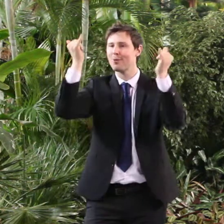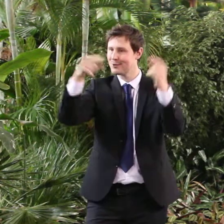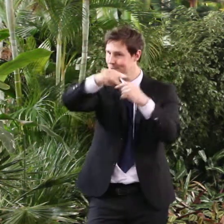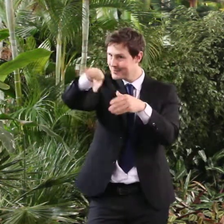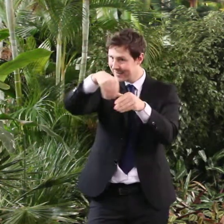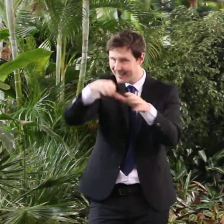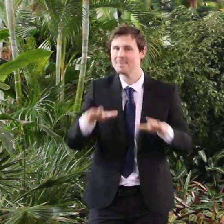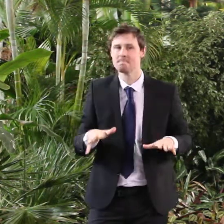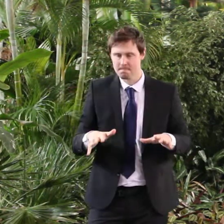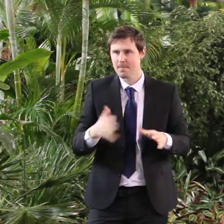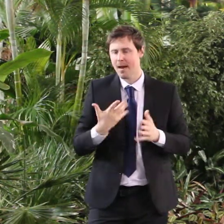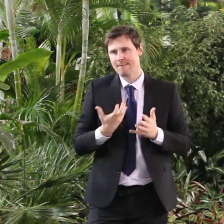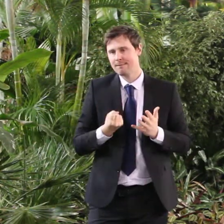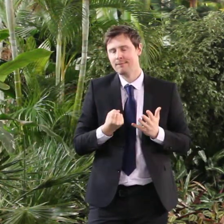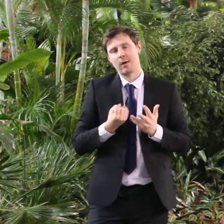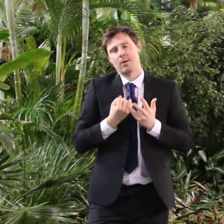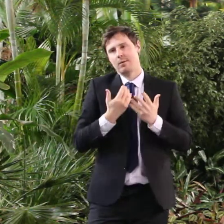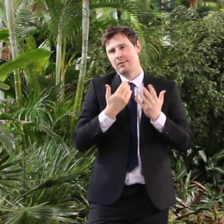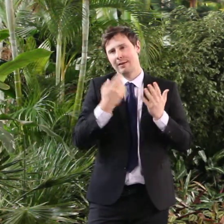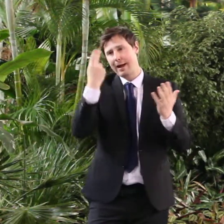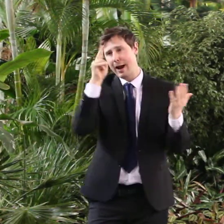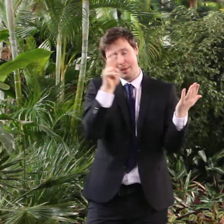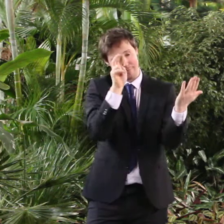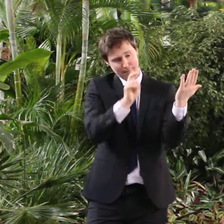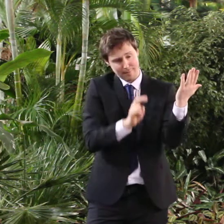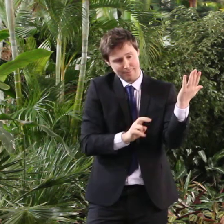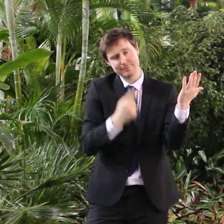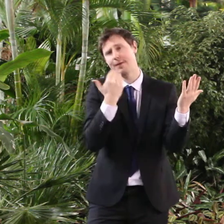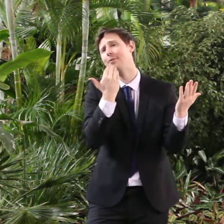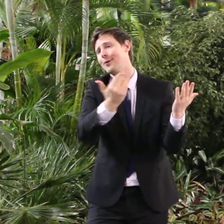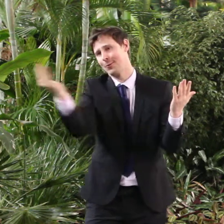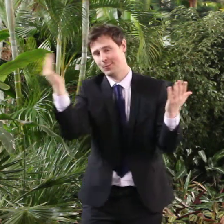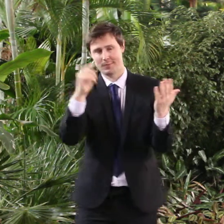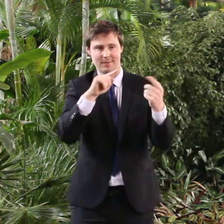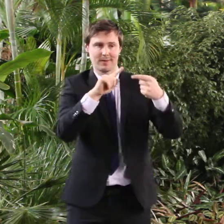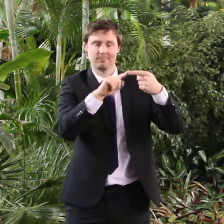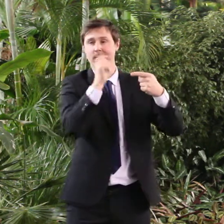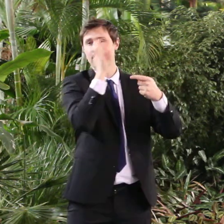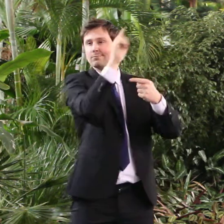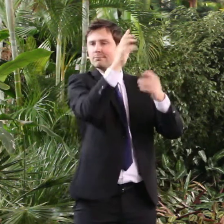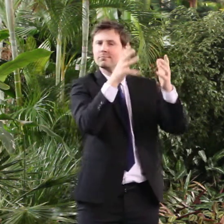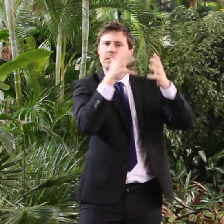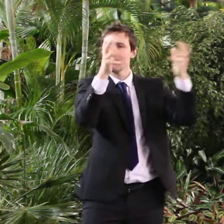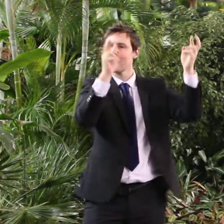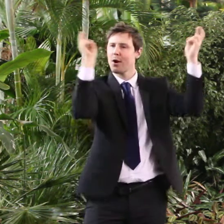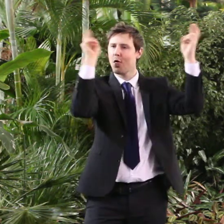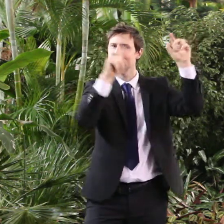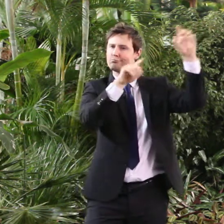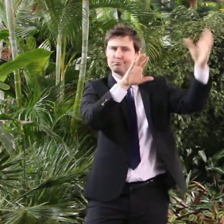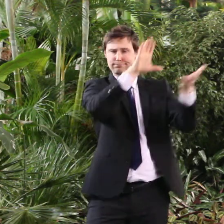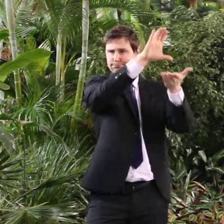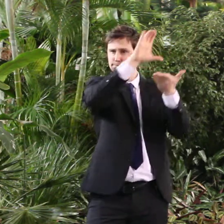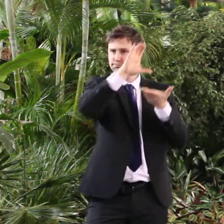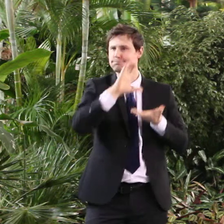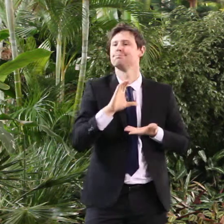So I've got a whole number of people to thank in closing. I want to thank the Big Lottery because they provided